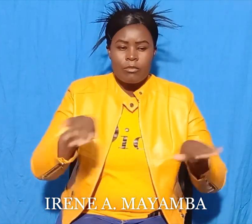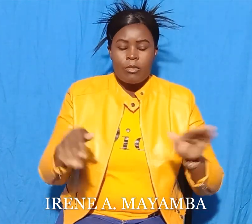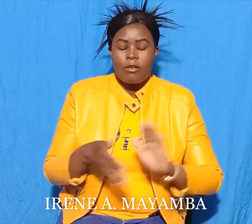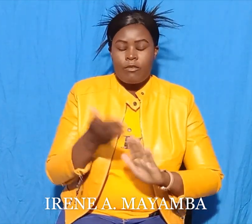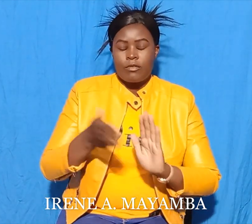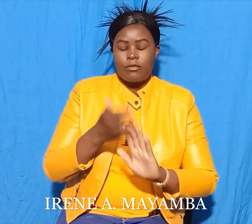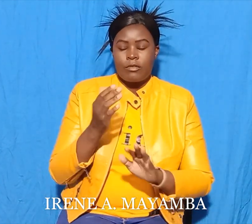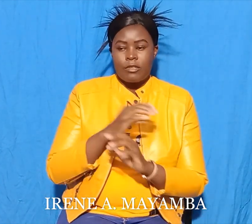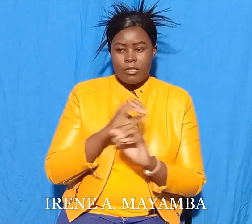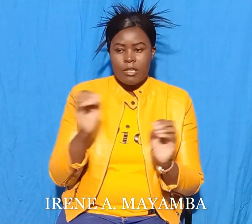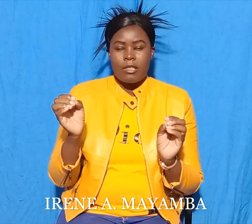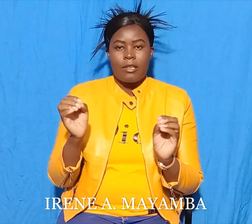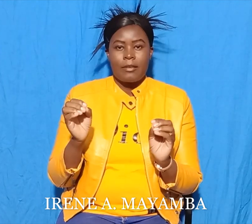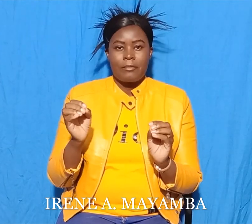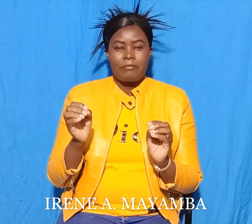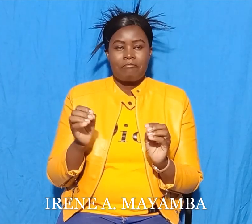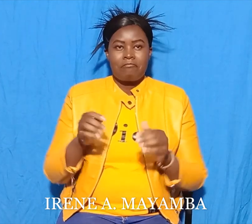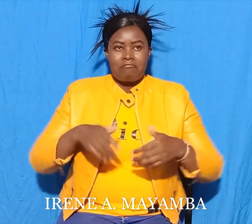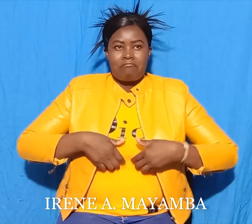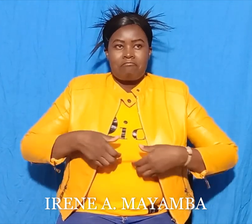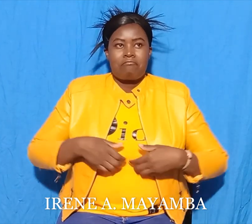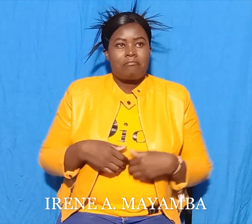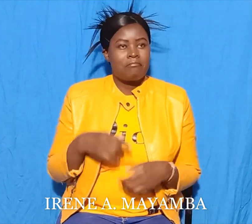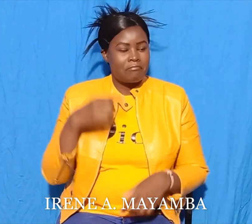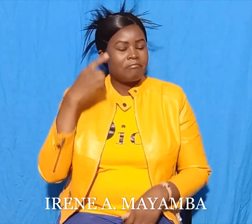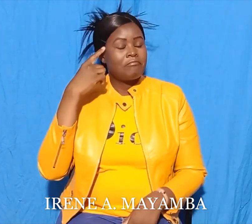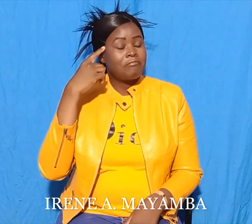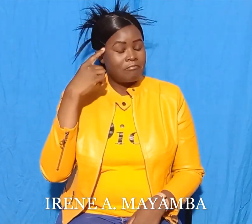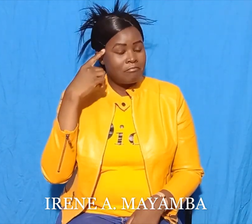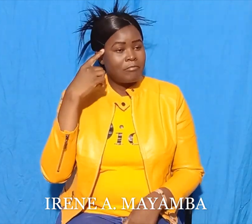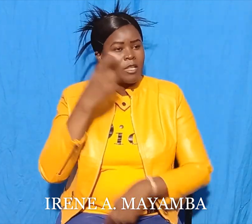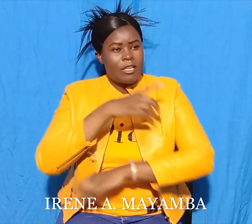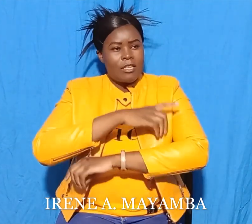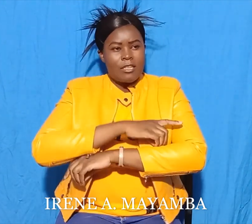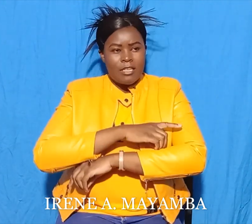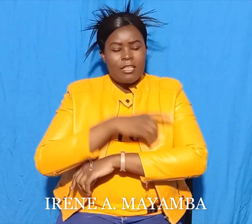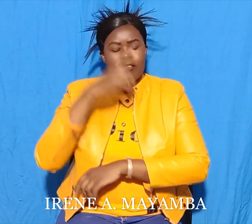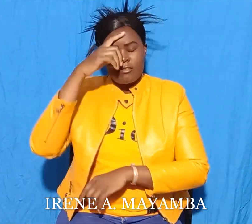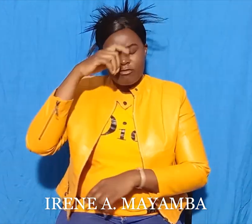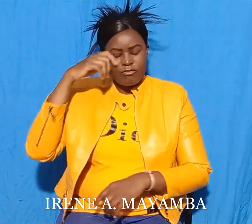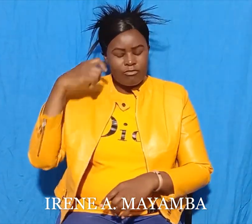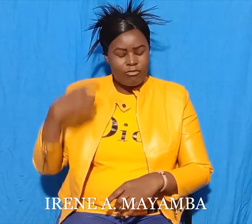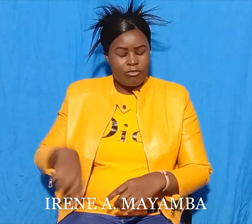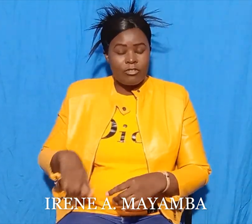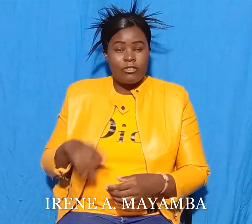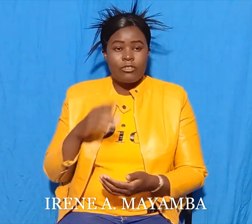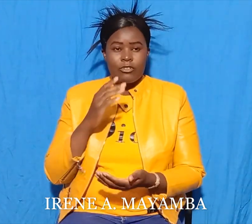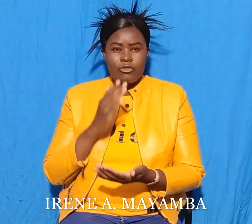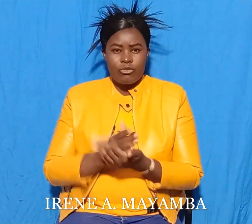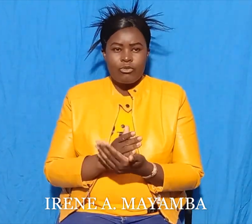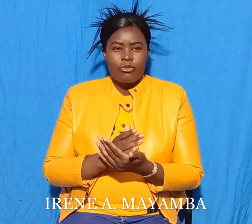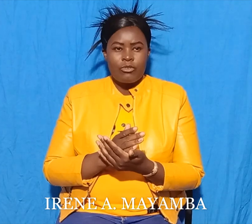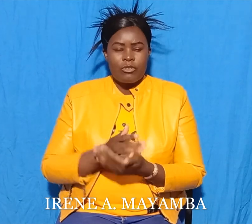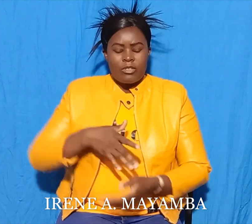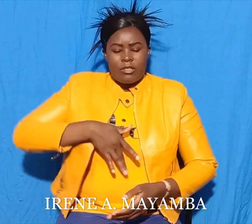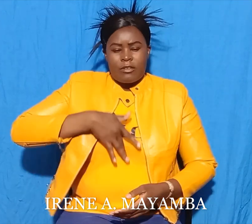The monkey thought the day is very hot. It will feel nice in the water. I think I will go.